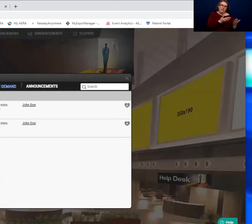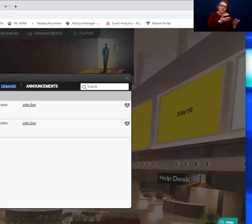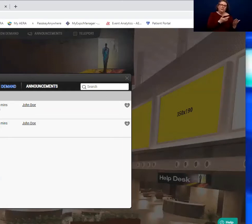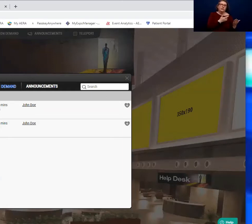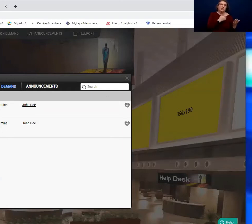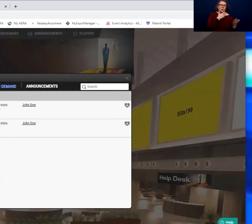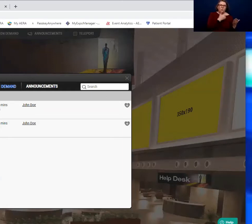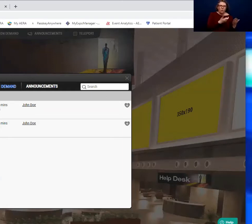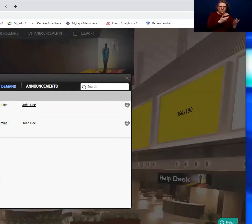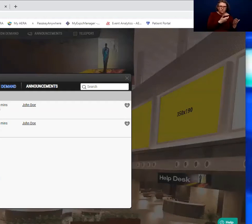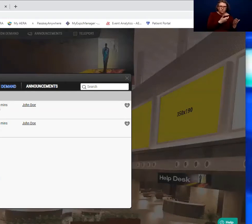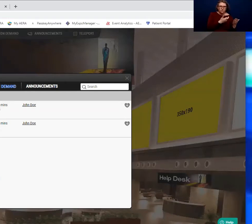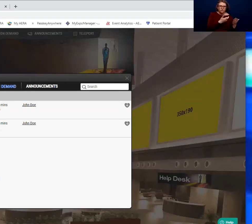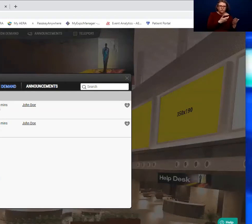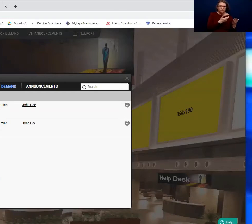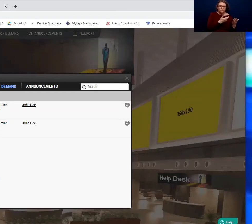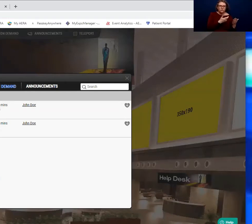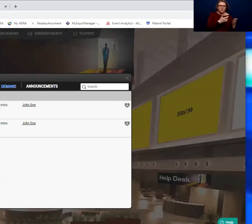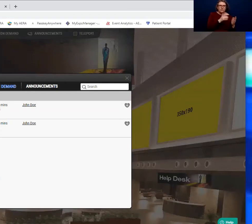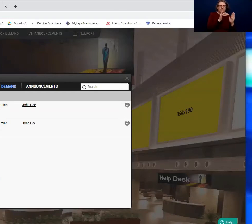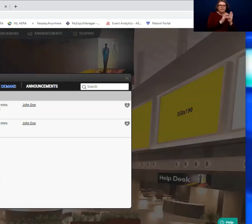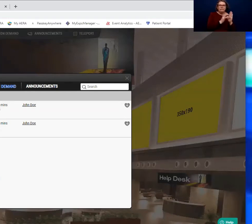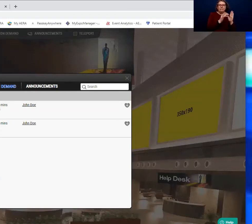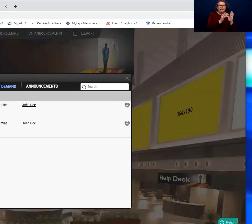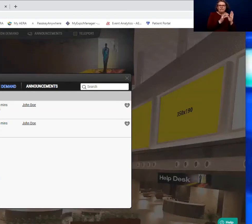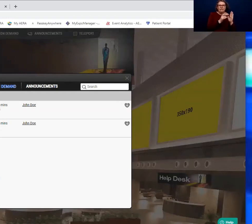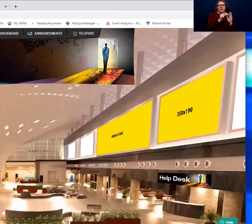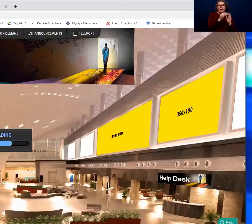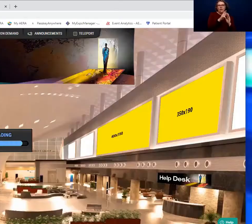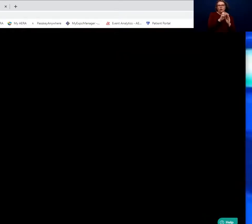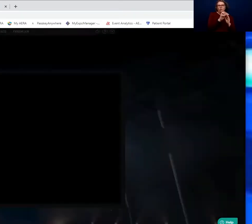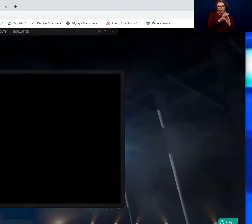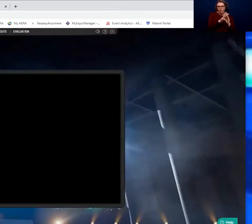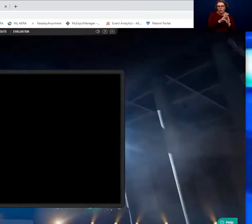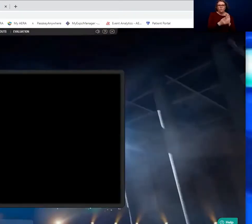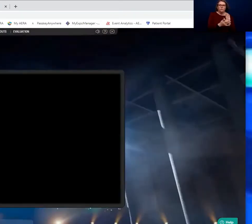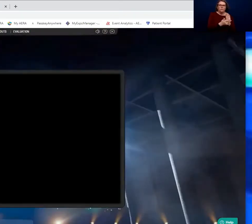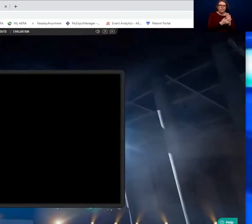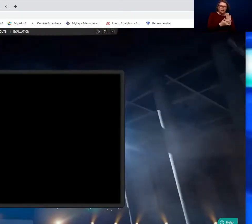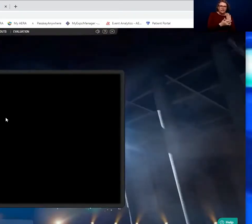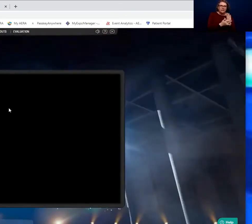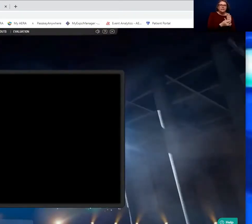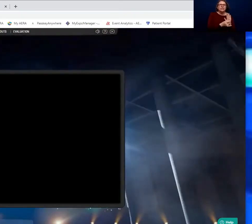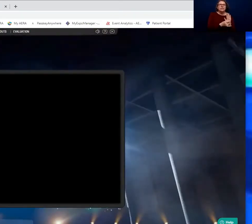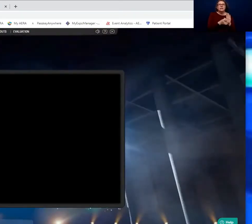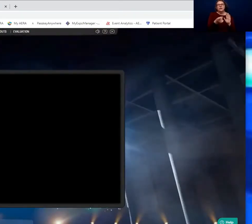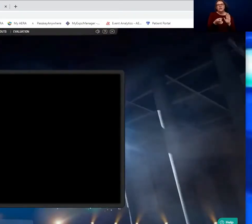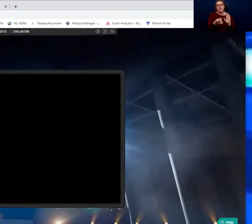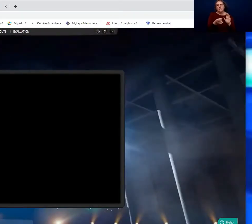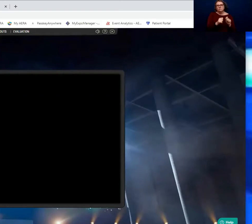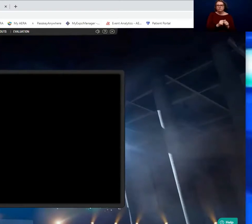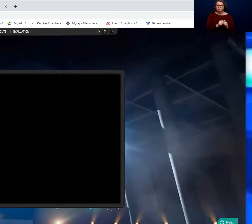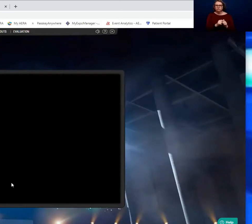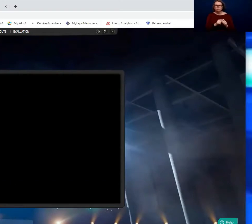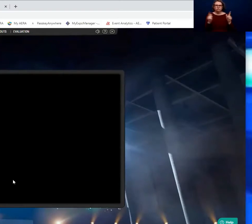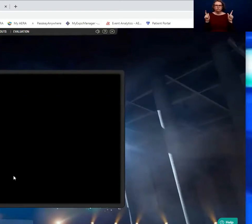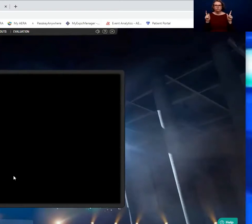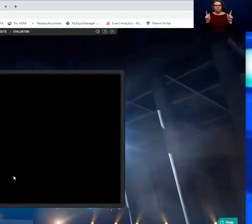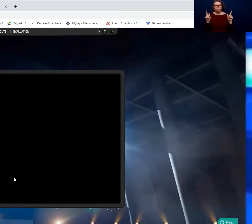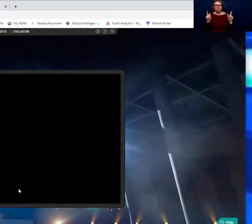look at it just by clicking on the link. We'll go ahead and click on this one and you'll see that